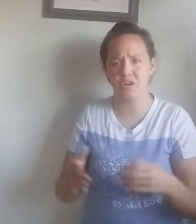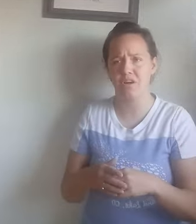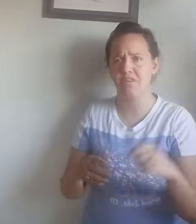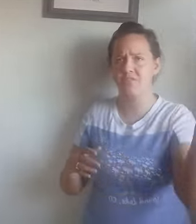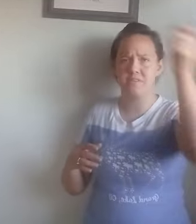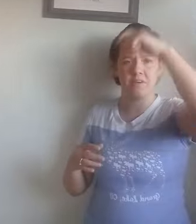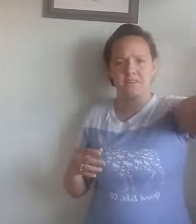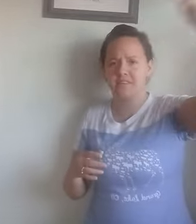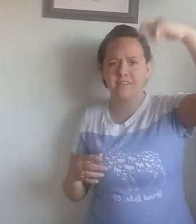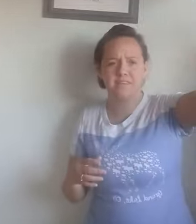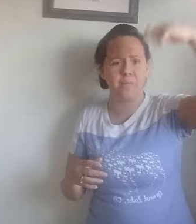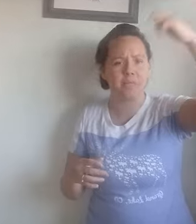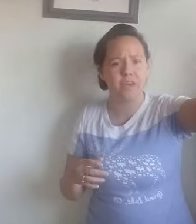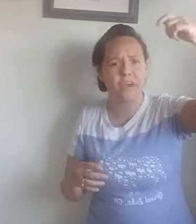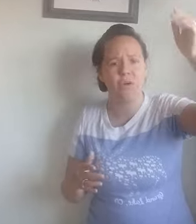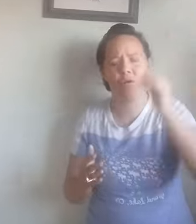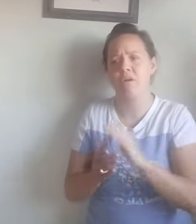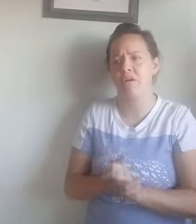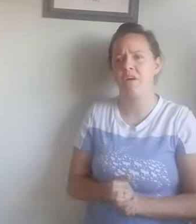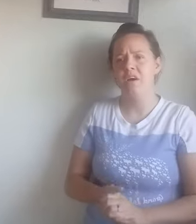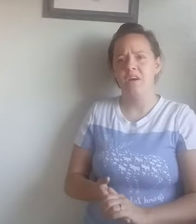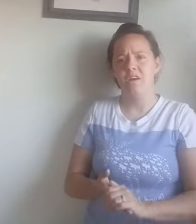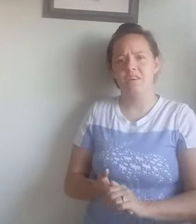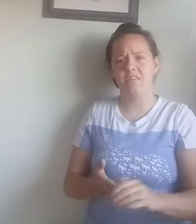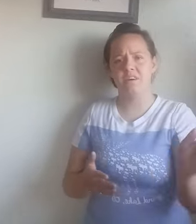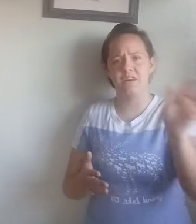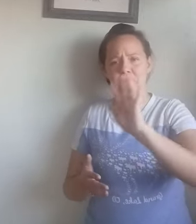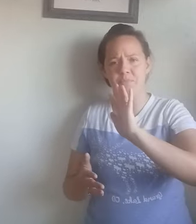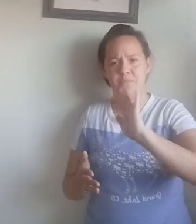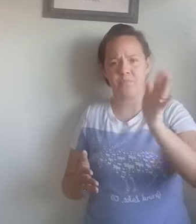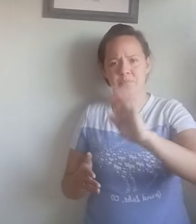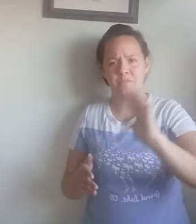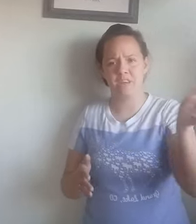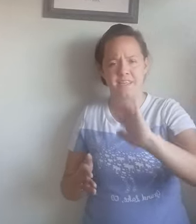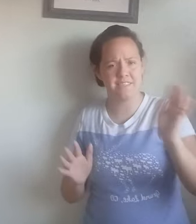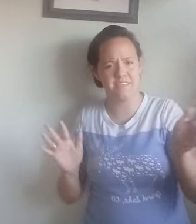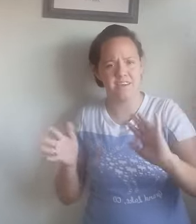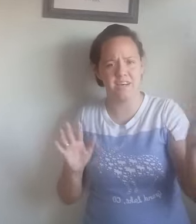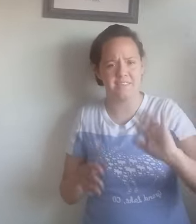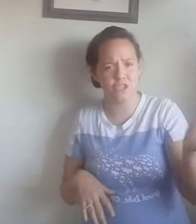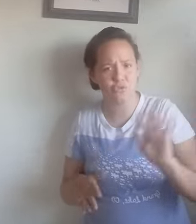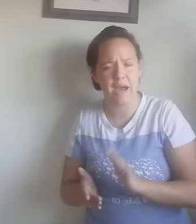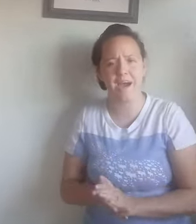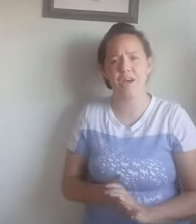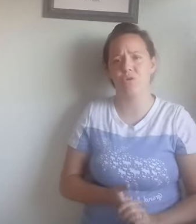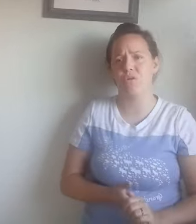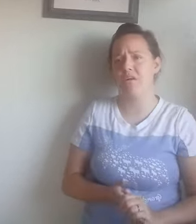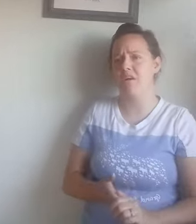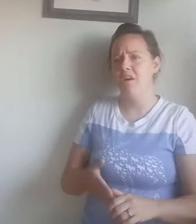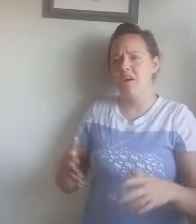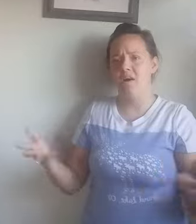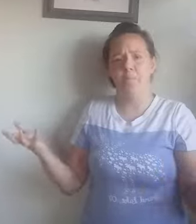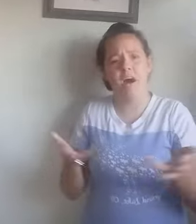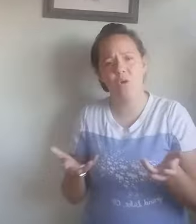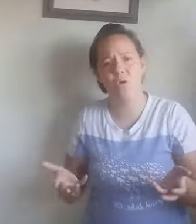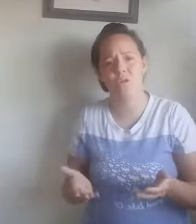to dust something or a dish rag or a pot holder.